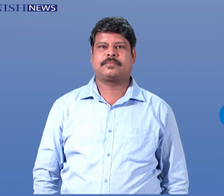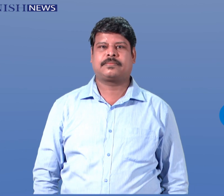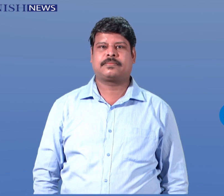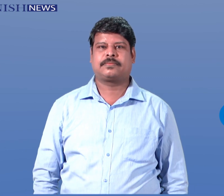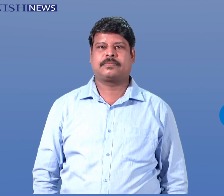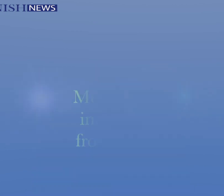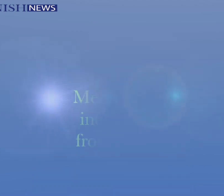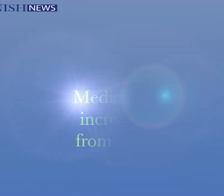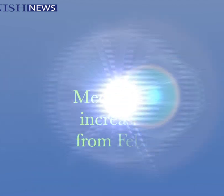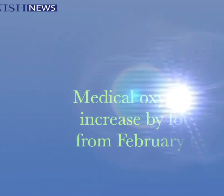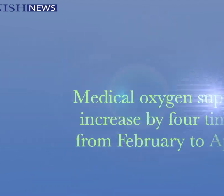drugs.